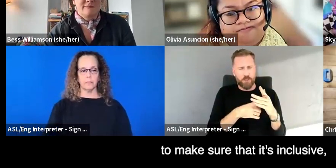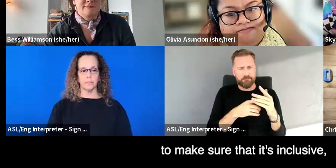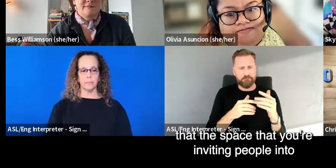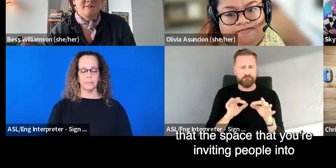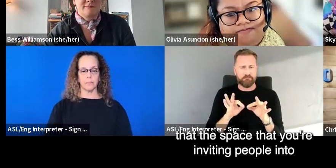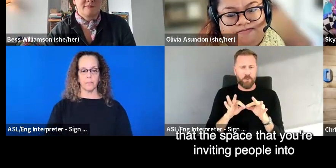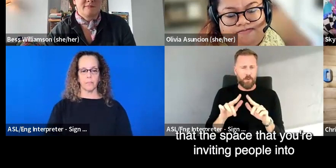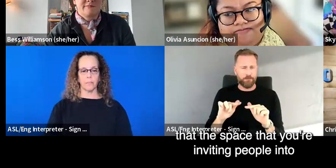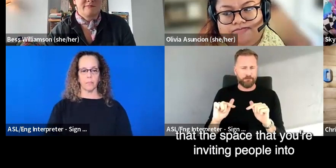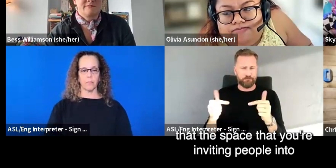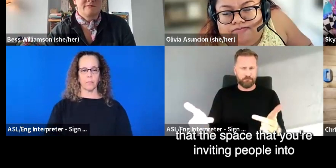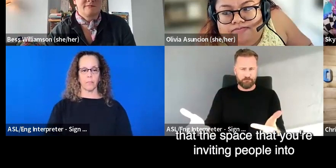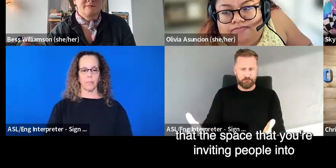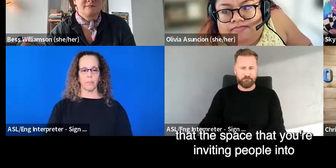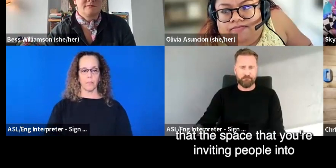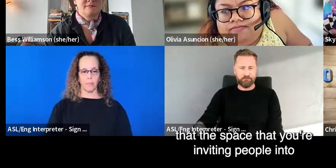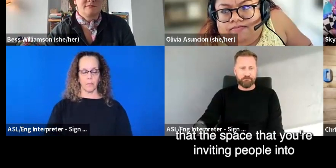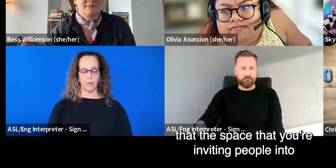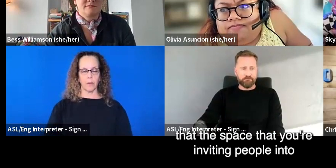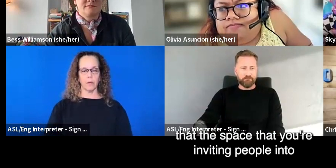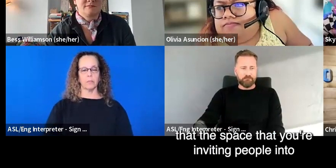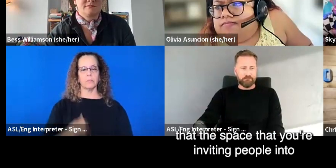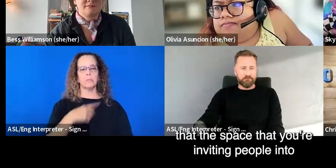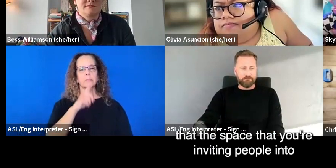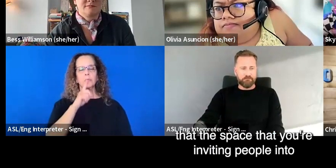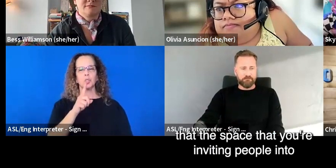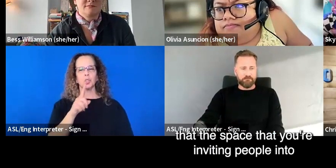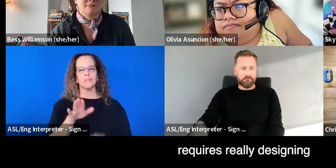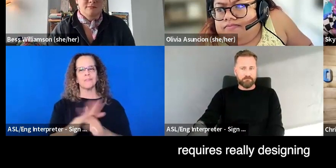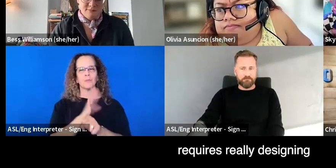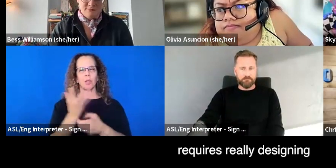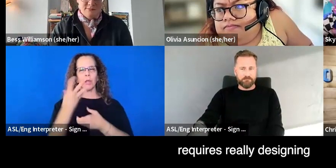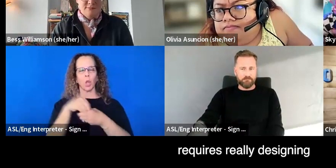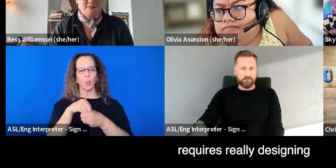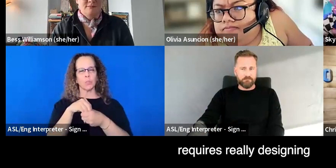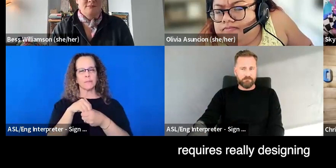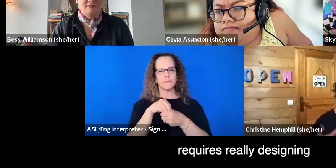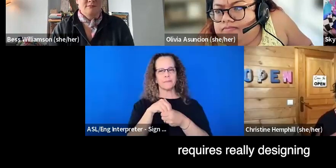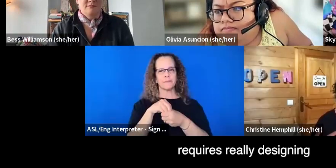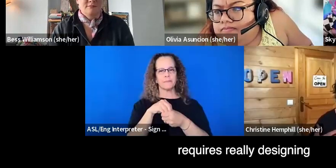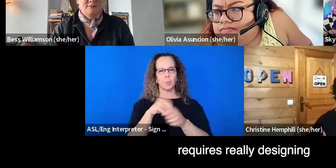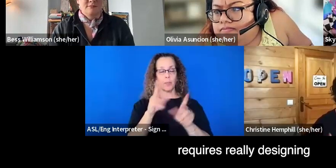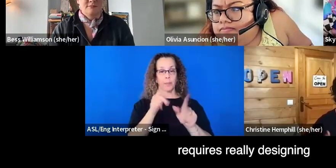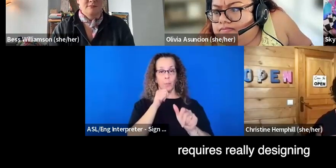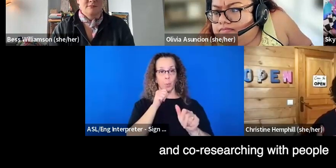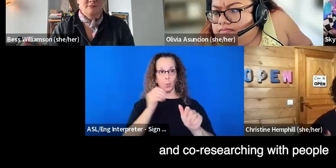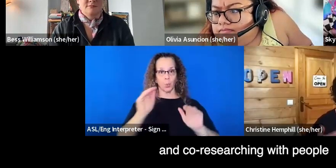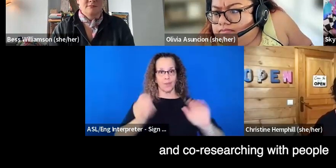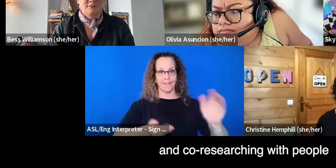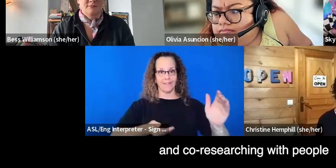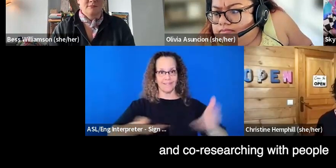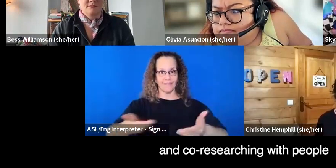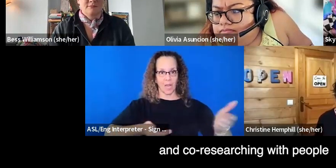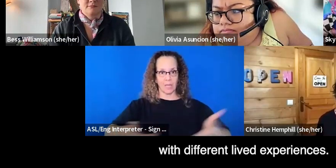inclusive, that the space that you're inviting people into requires really designing and